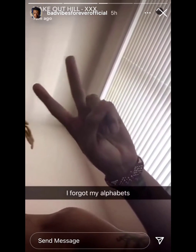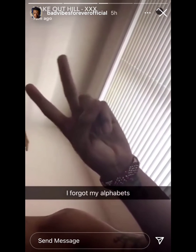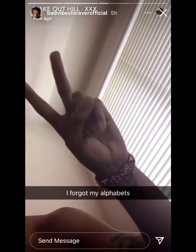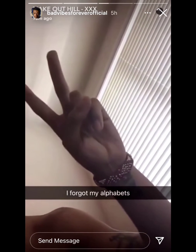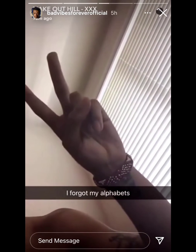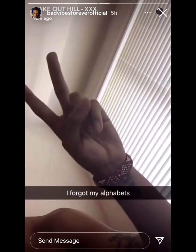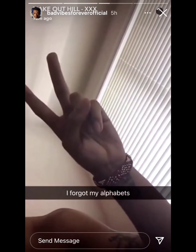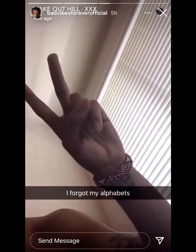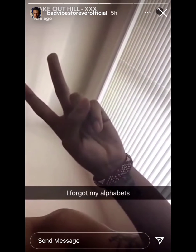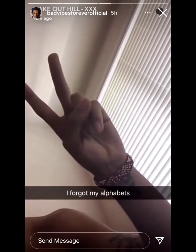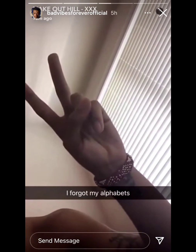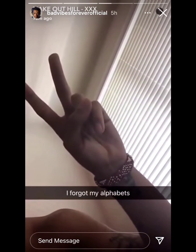What's the rest?